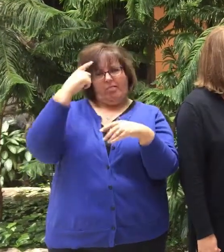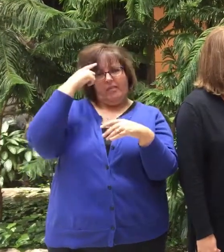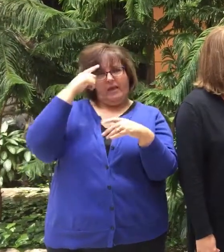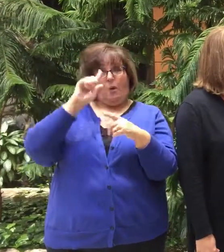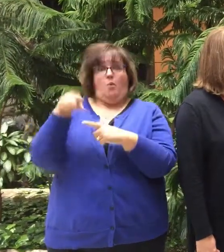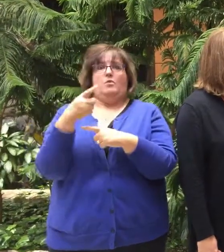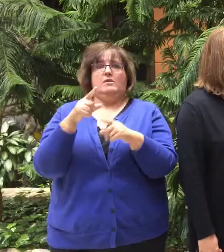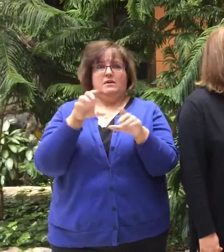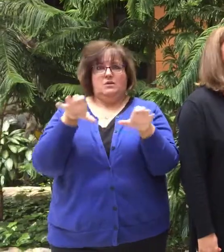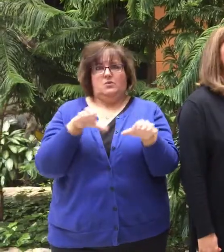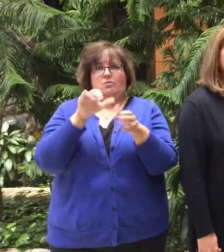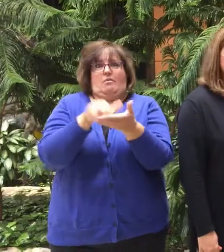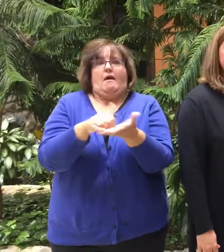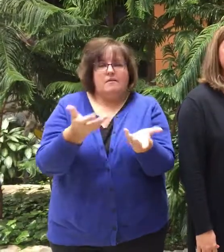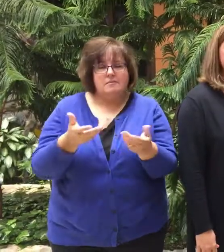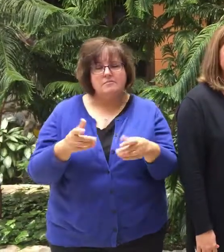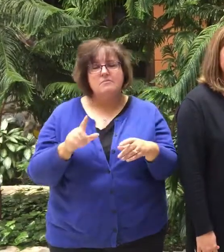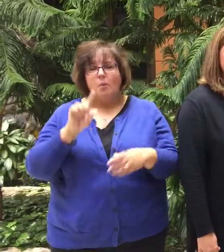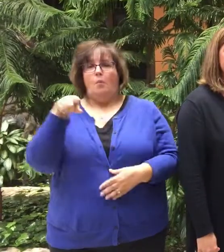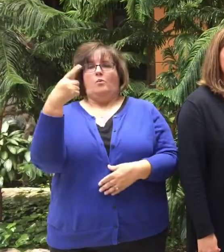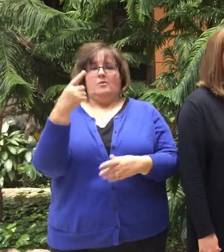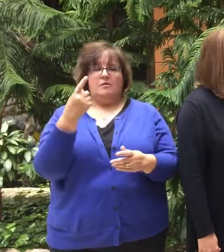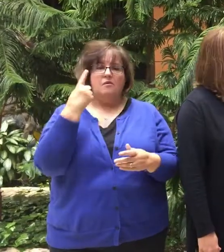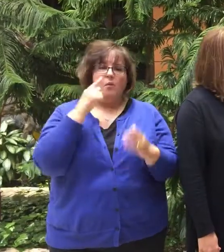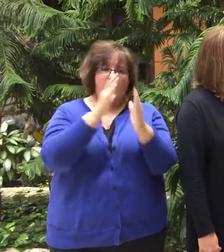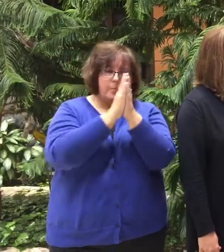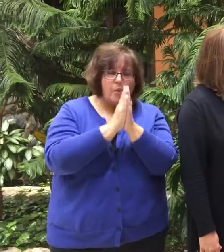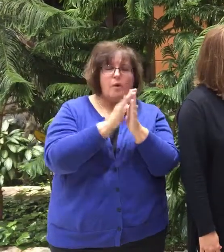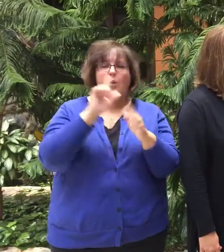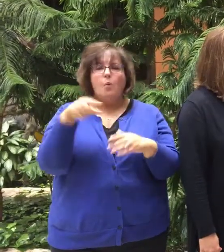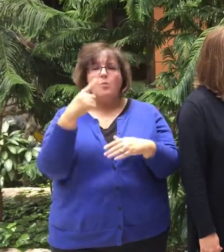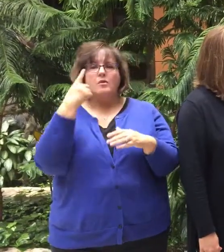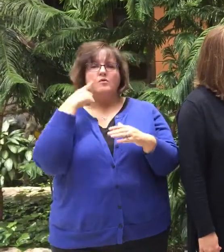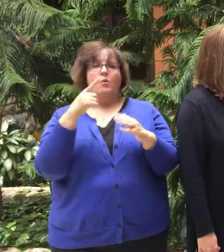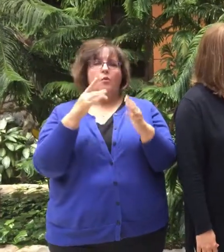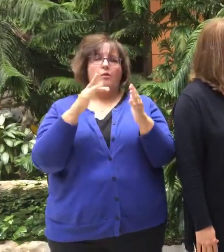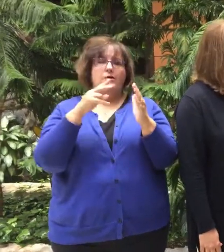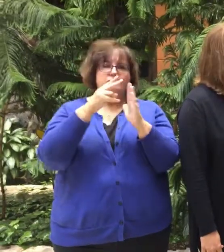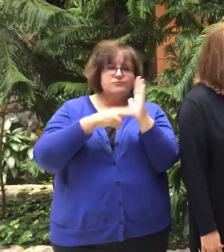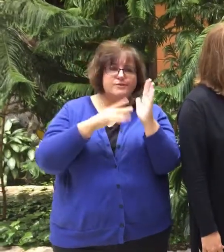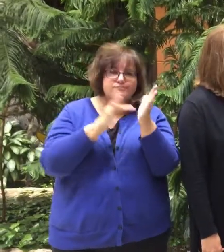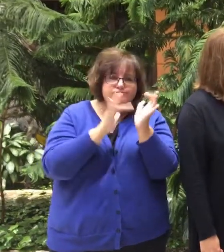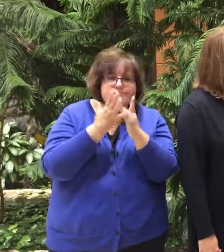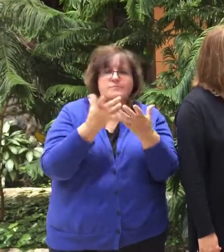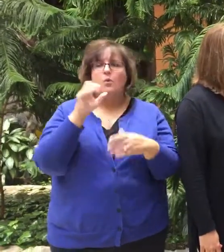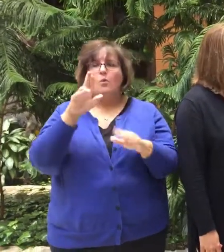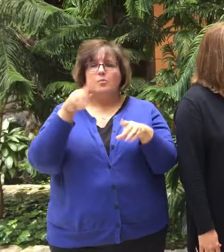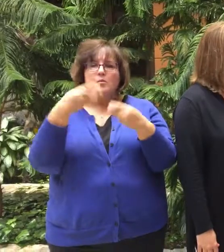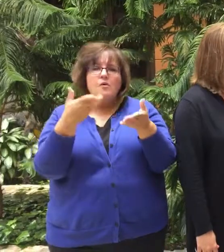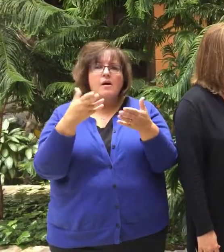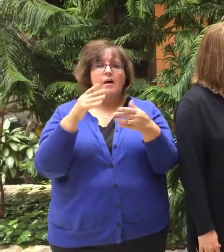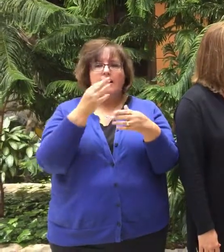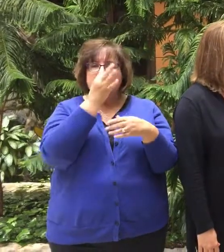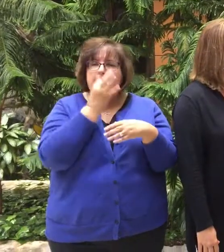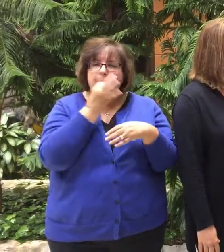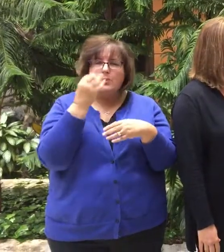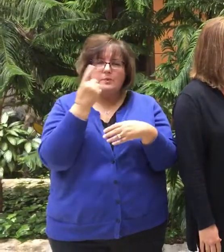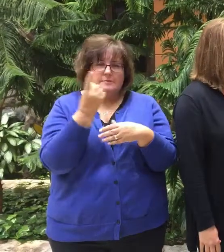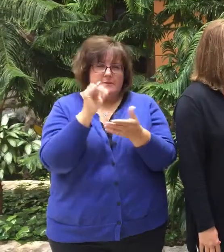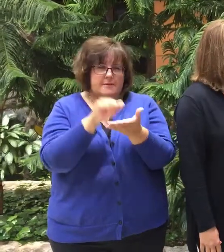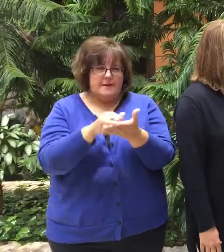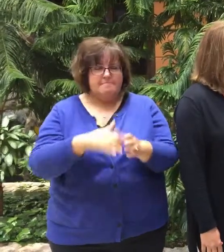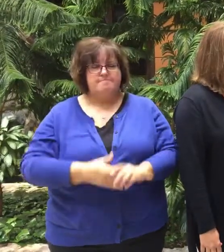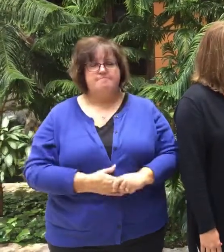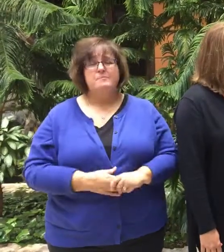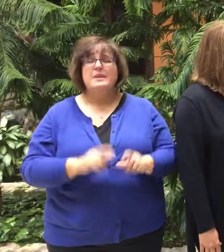that's the only thing that chaplains do, that they just come in and pray or read scriptures or provide a communion or some sacrament like